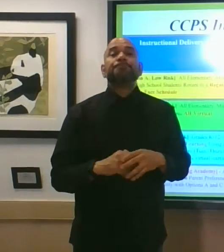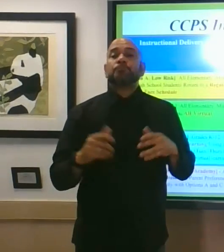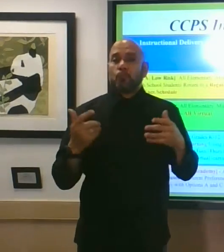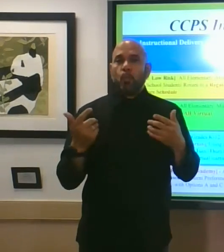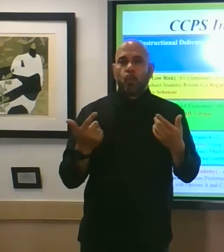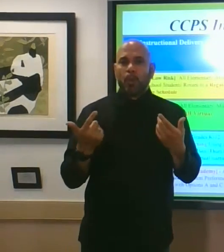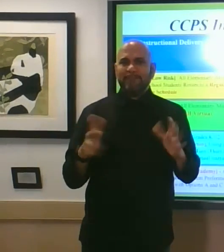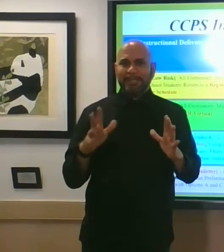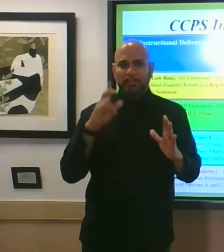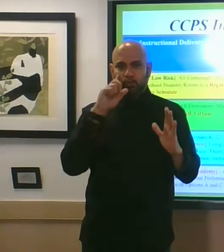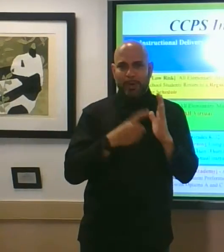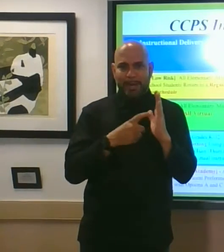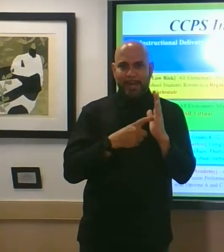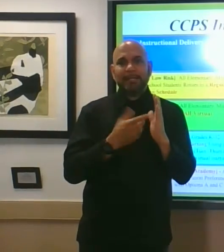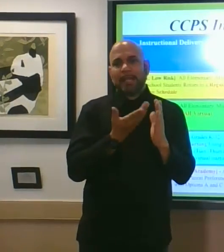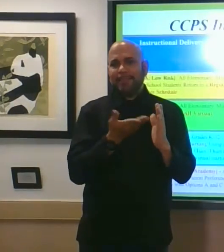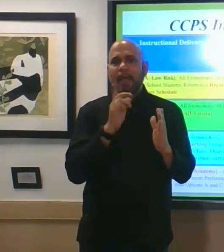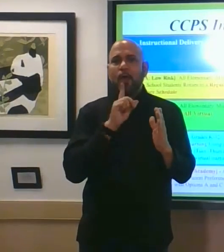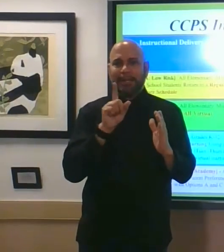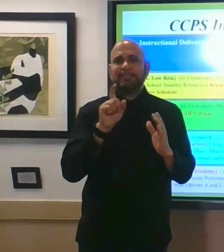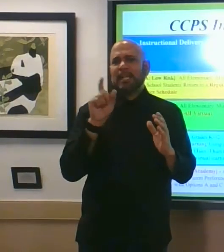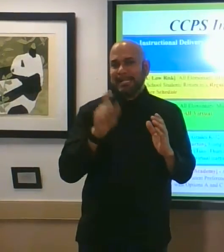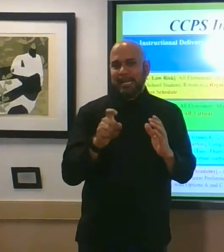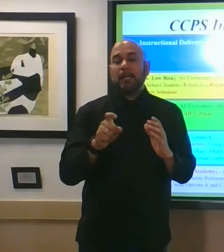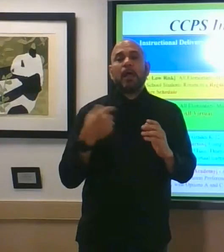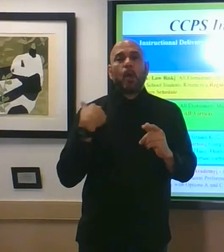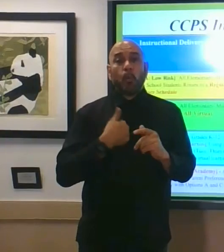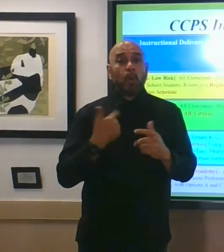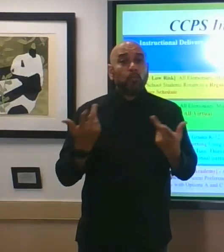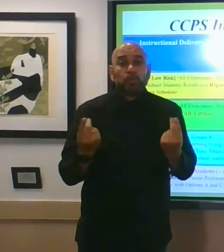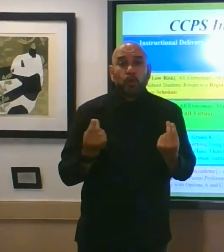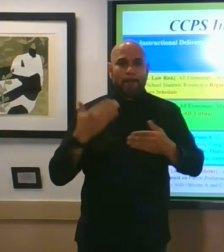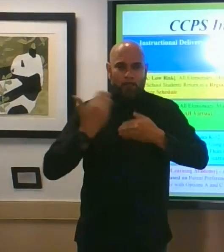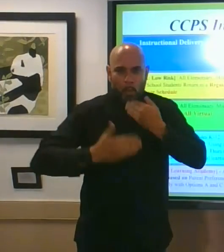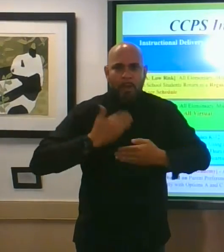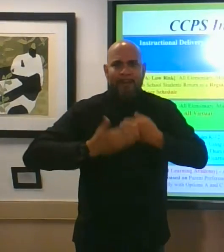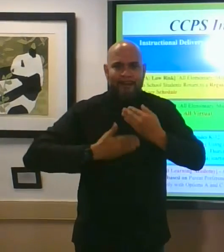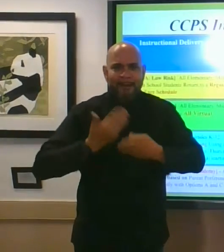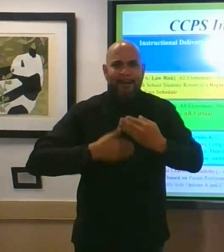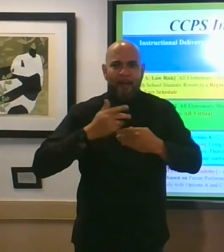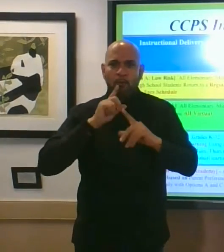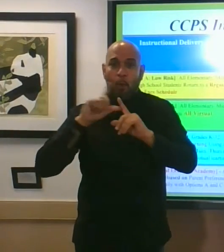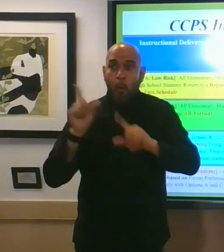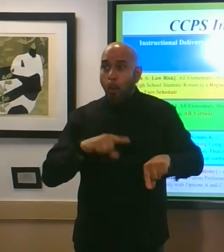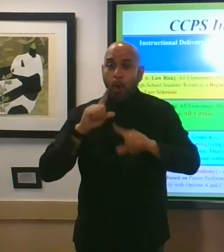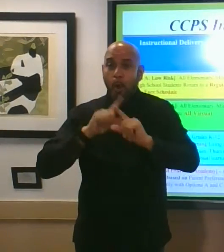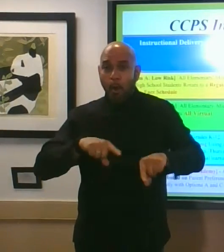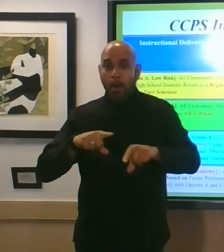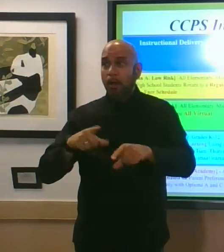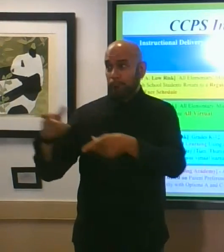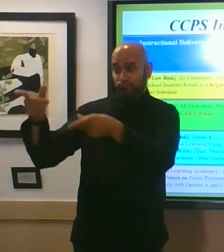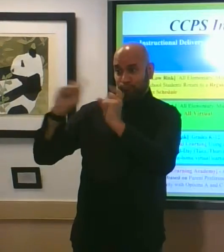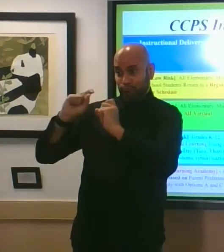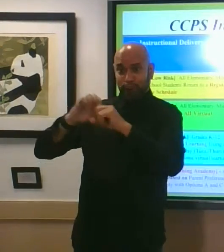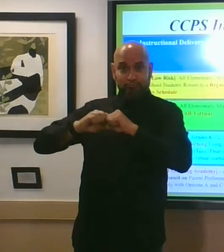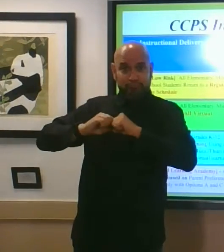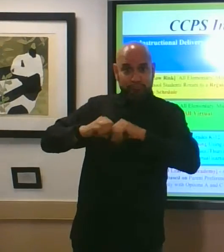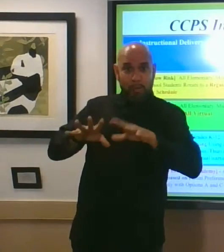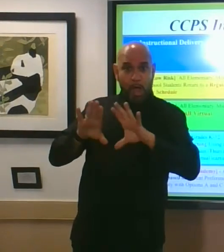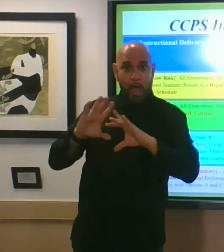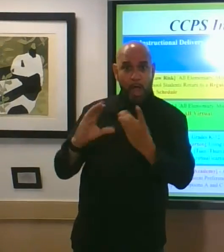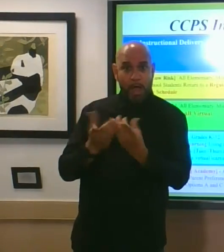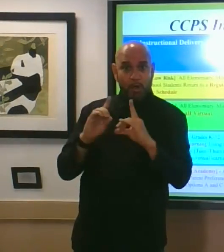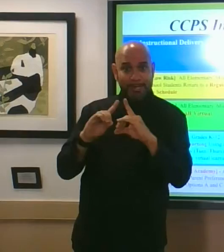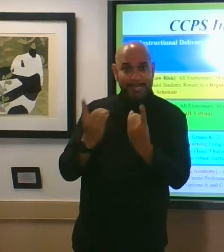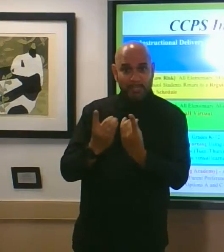there is a need for devices and so we've we were in the process of ordering those devices and as they're delivering into the district our